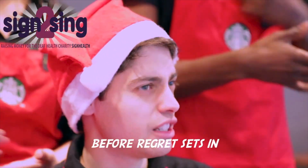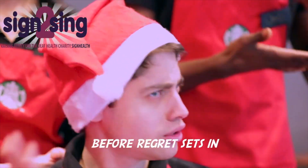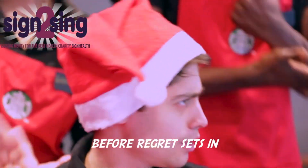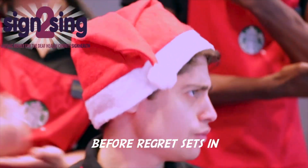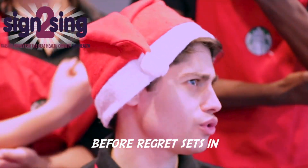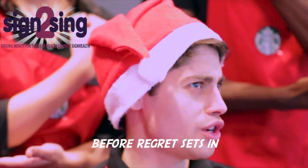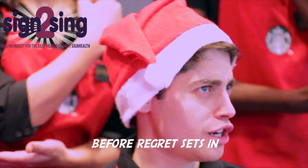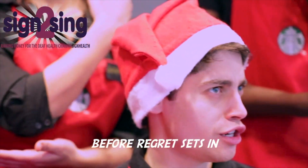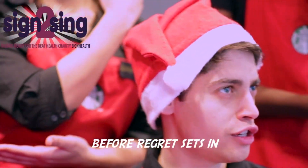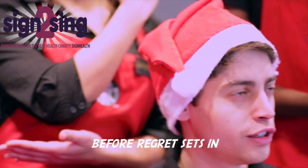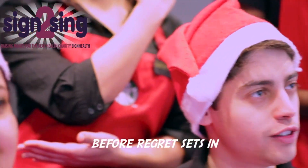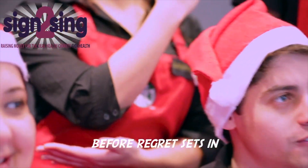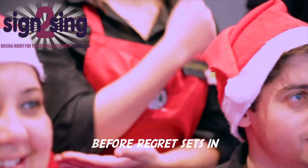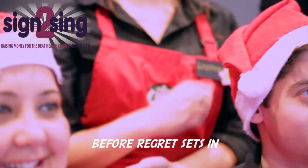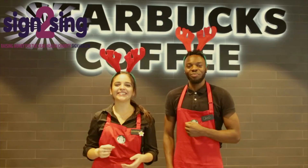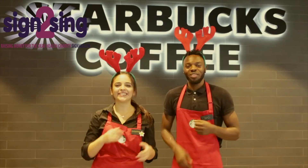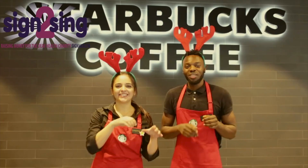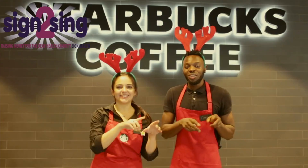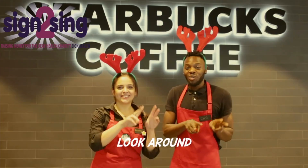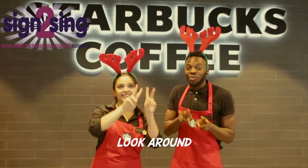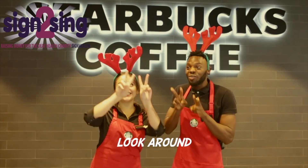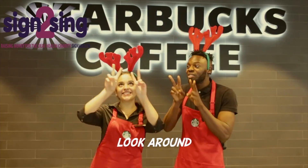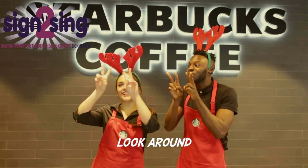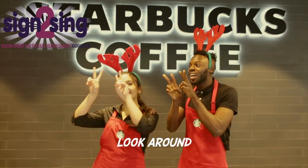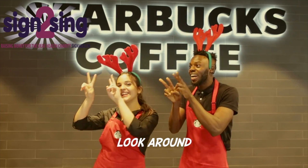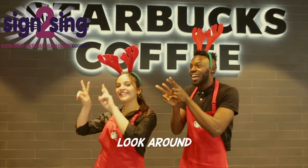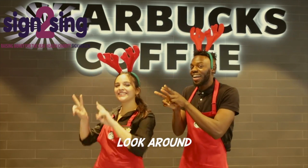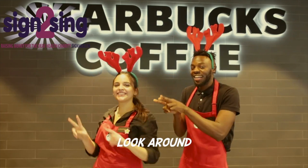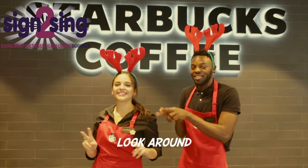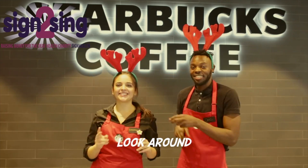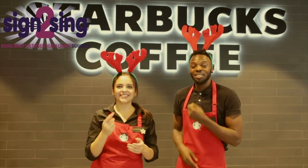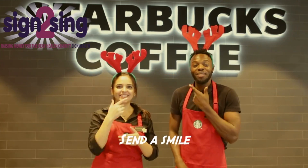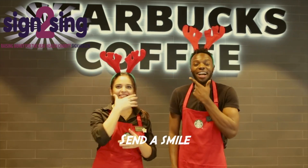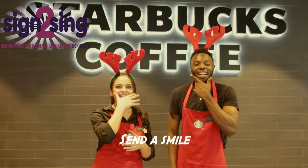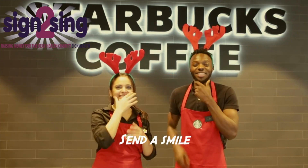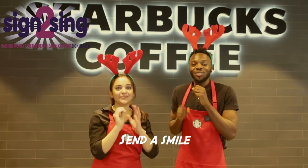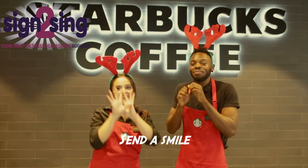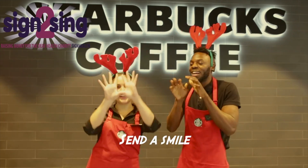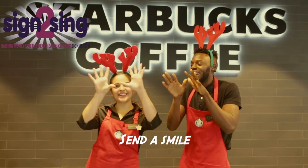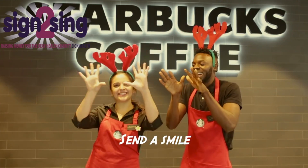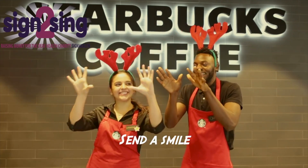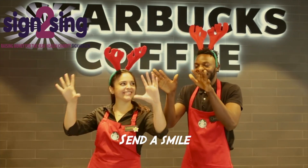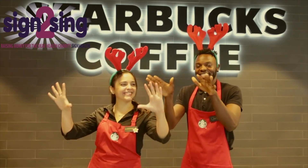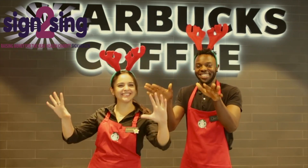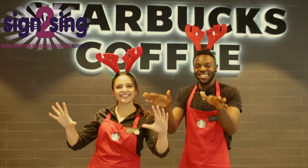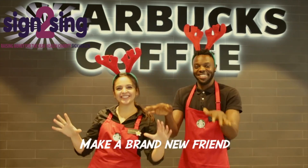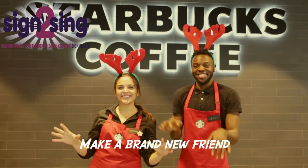sets in Look around Send a smile Make